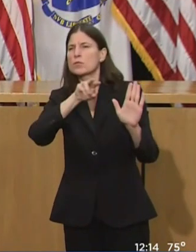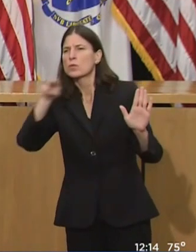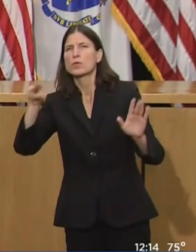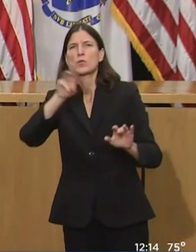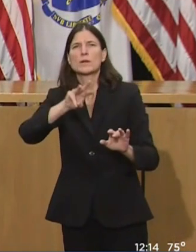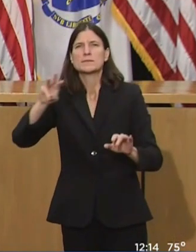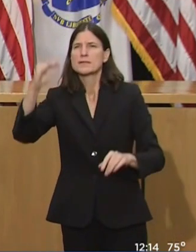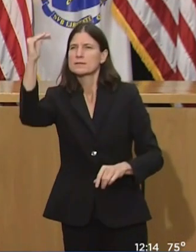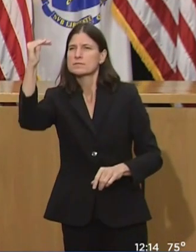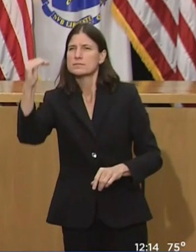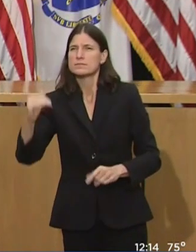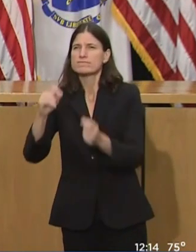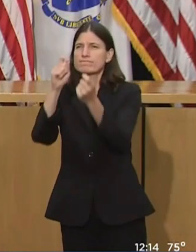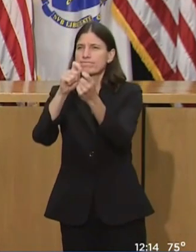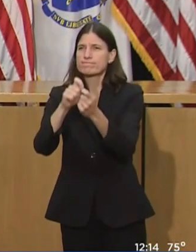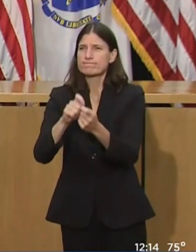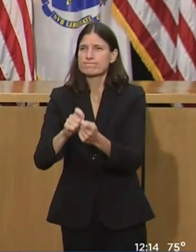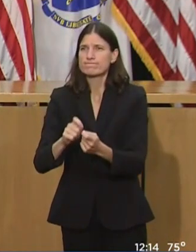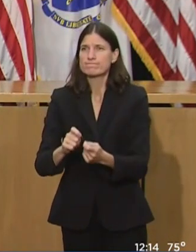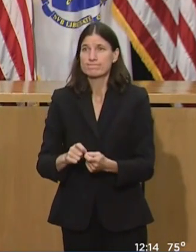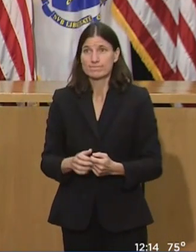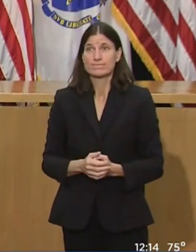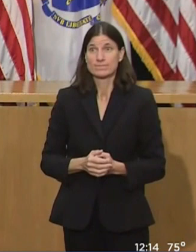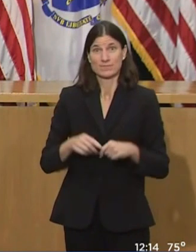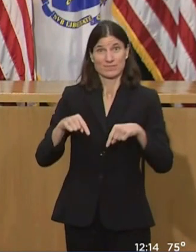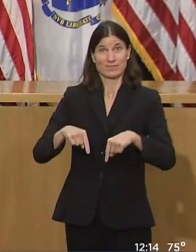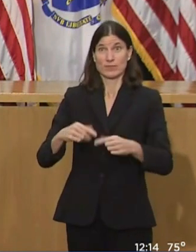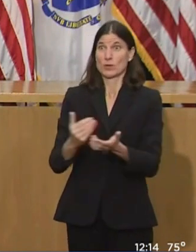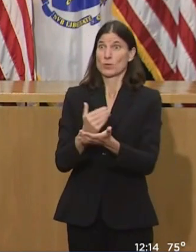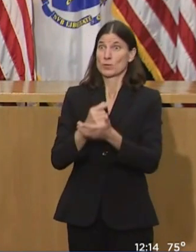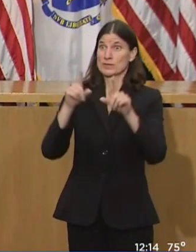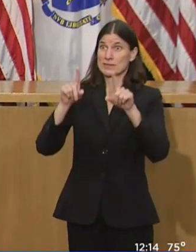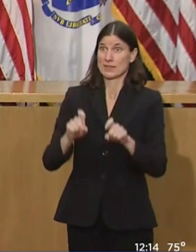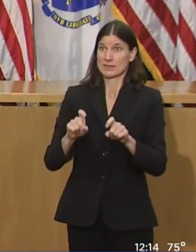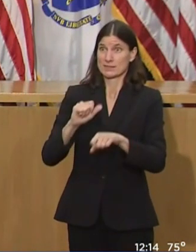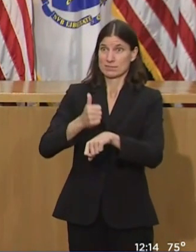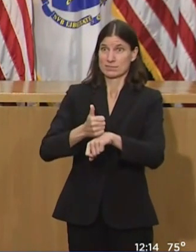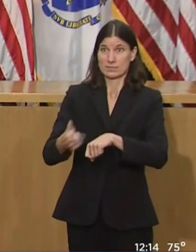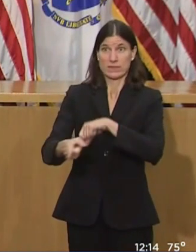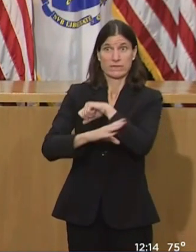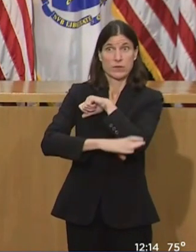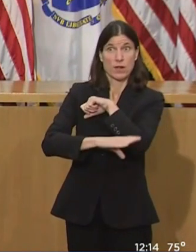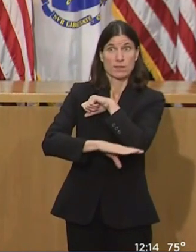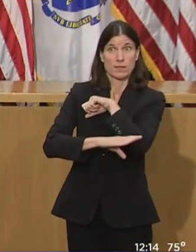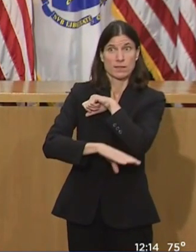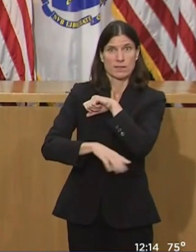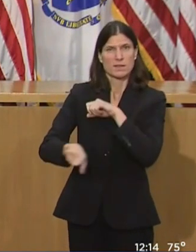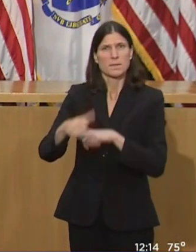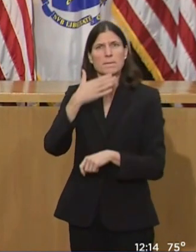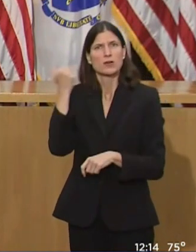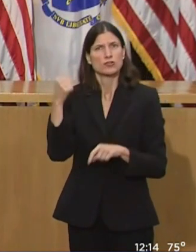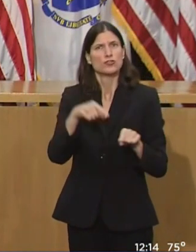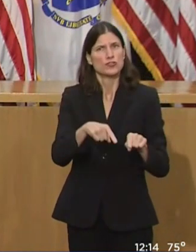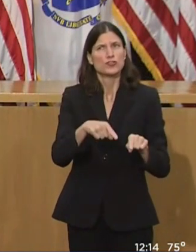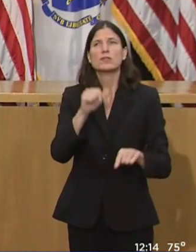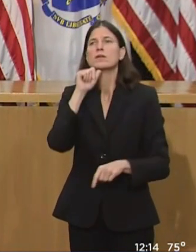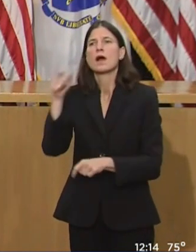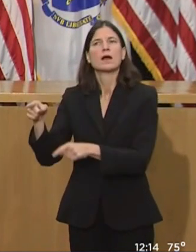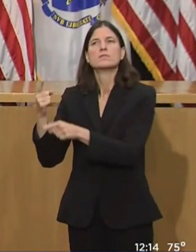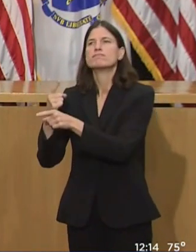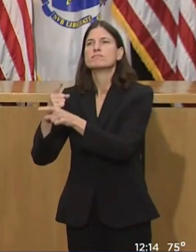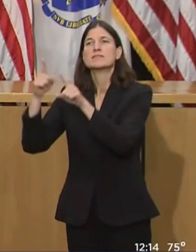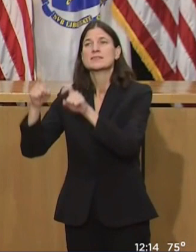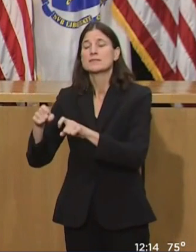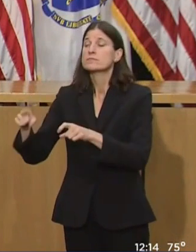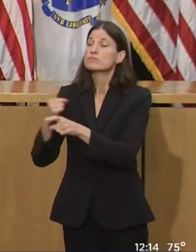testing program is not a replacement for necessary testing for students and staff who are symptomatic. As we've been saying for months,